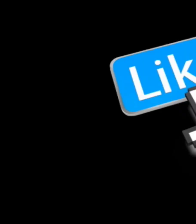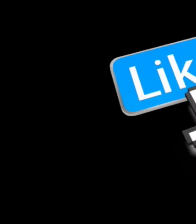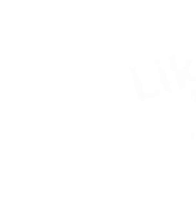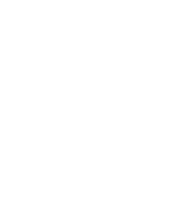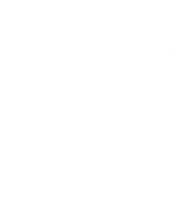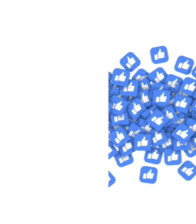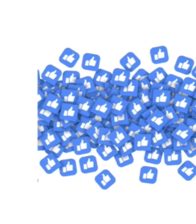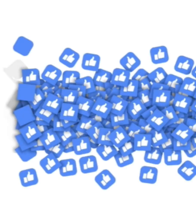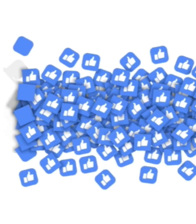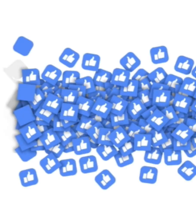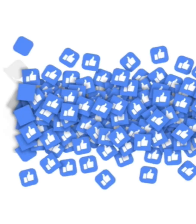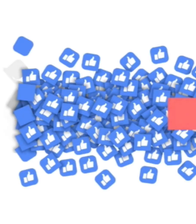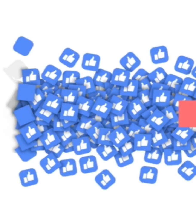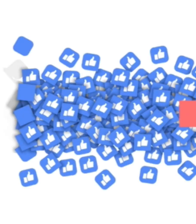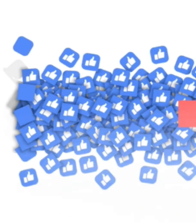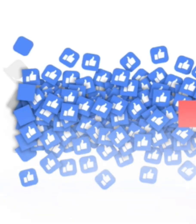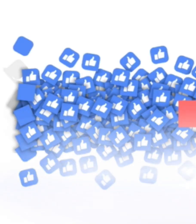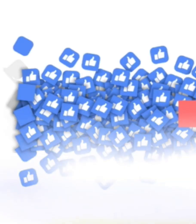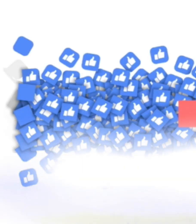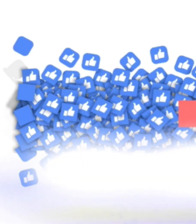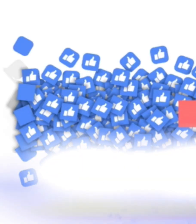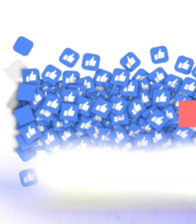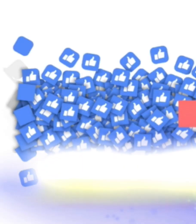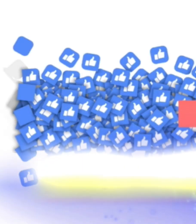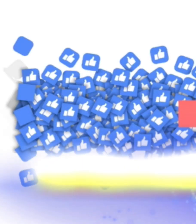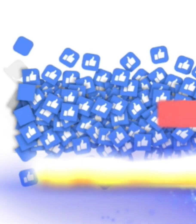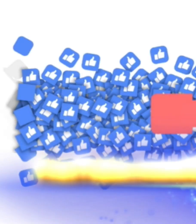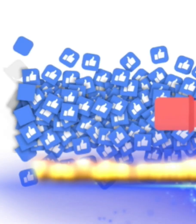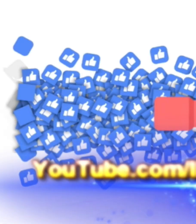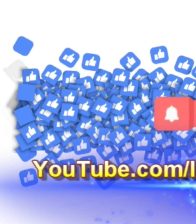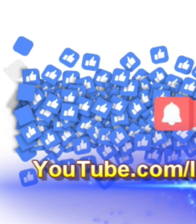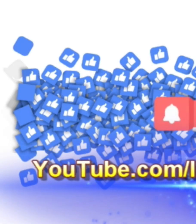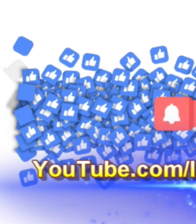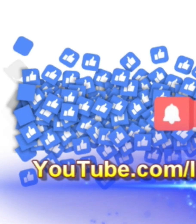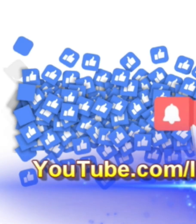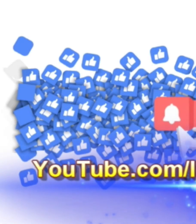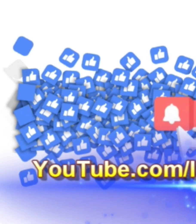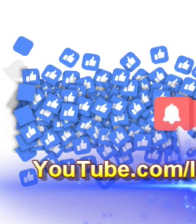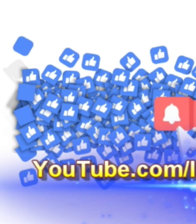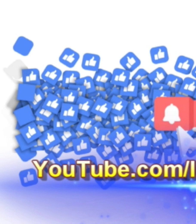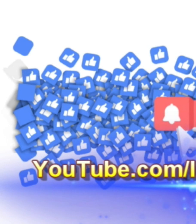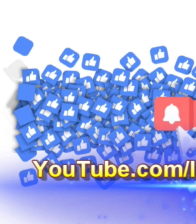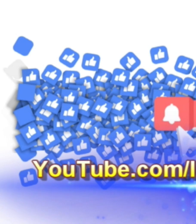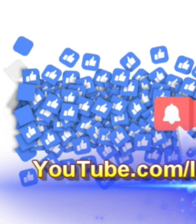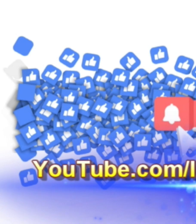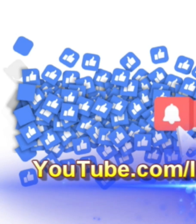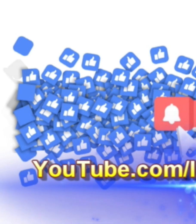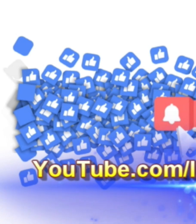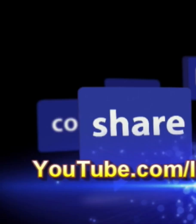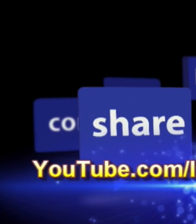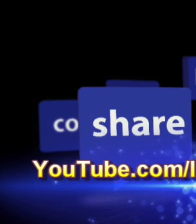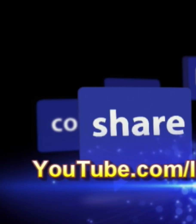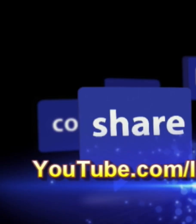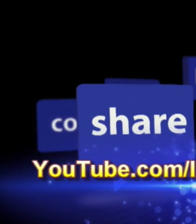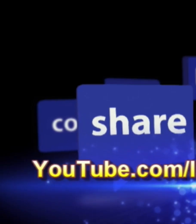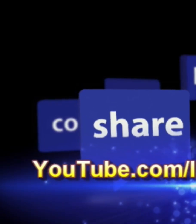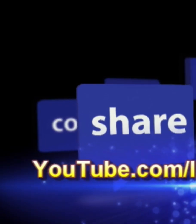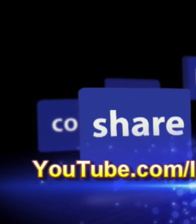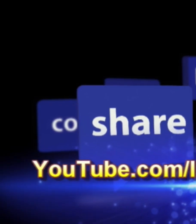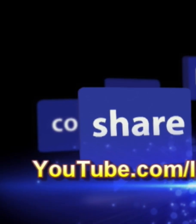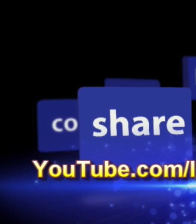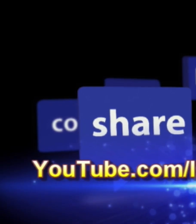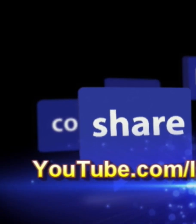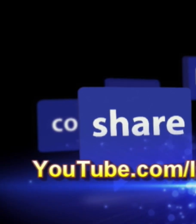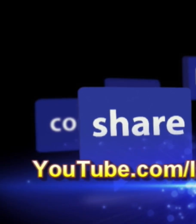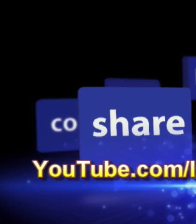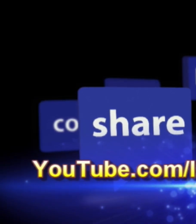Thank you watching, and if you haven't already, please consider subscribing to our channel. And while you're at it, please leave us a comment.